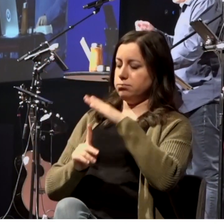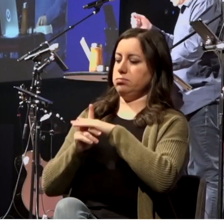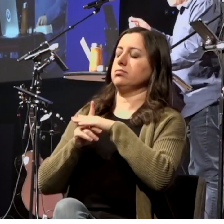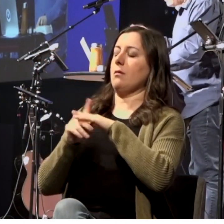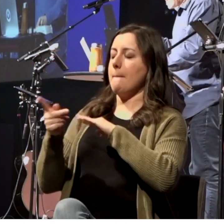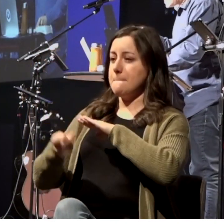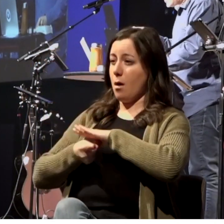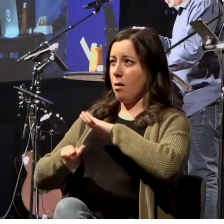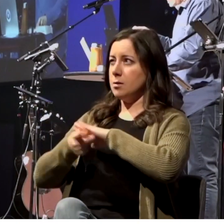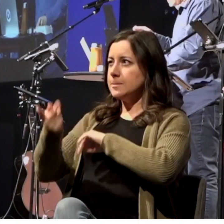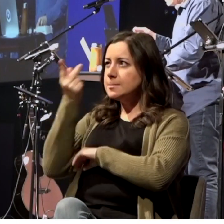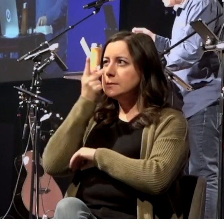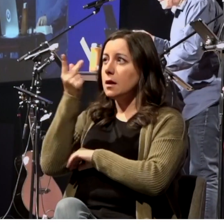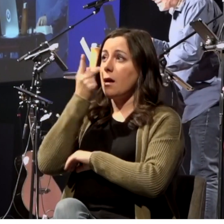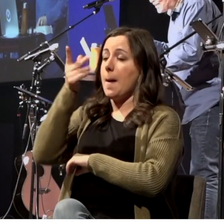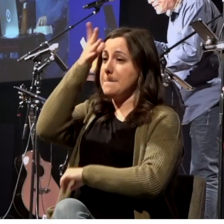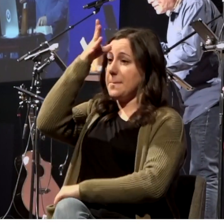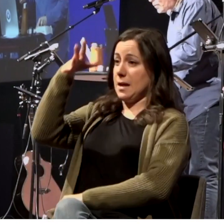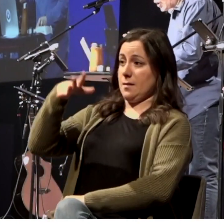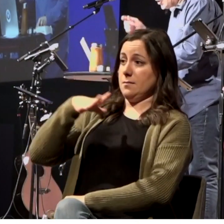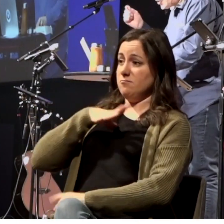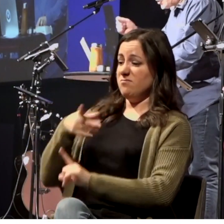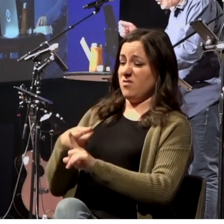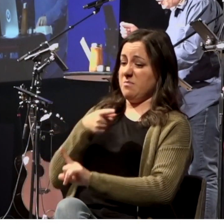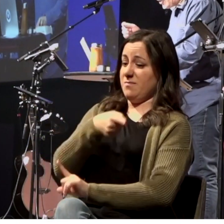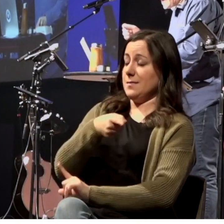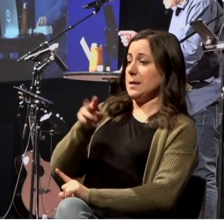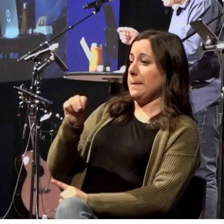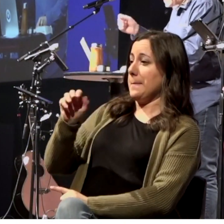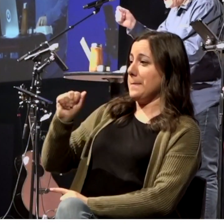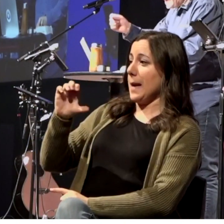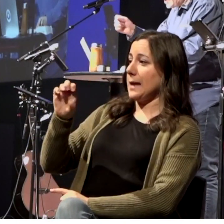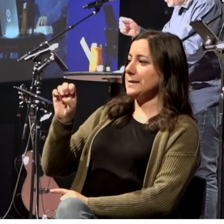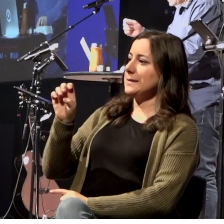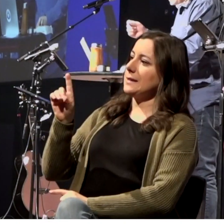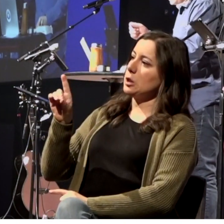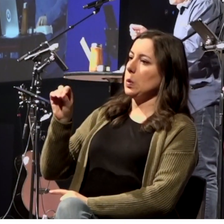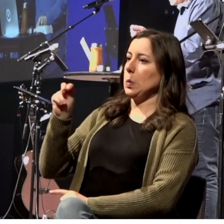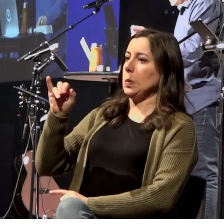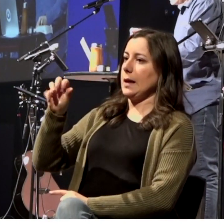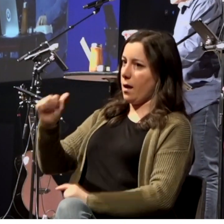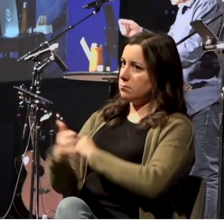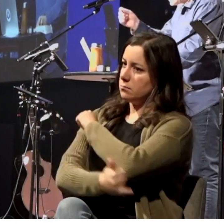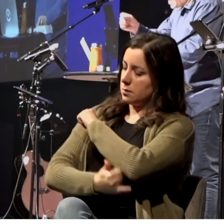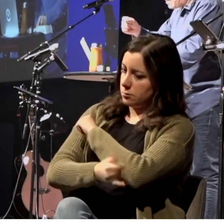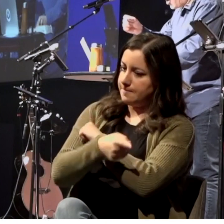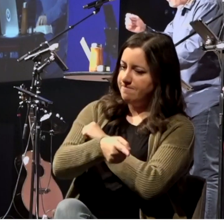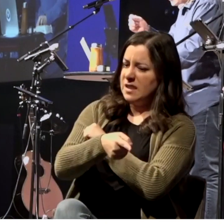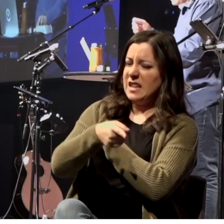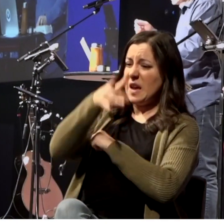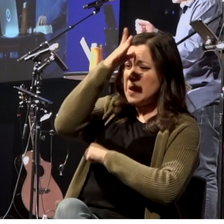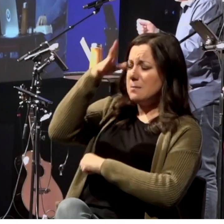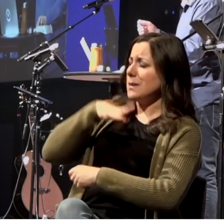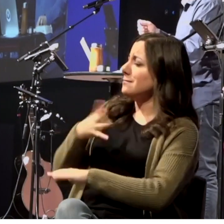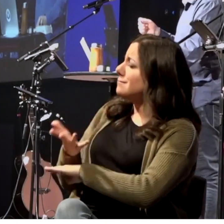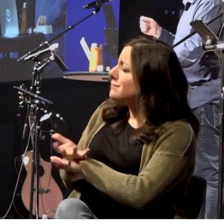A man of Macedonia stood and pleaded with him, saying, come over to Macedonia